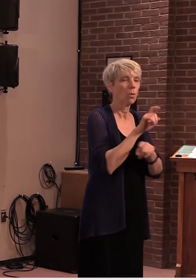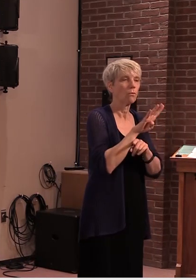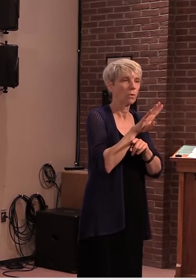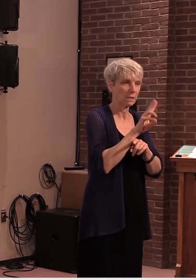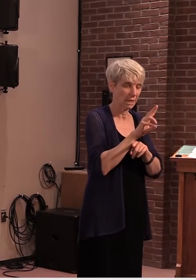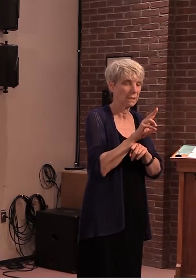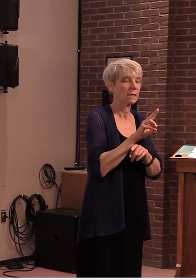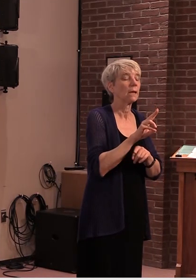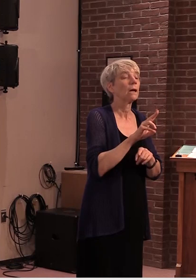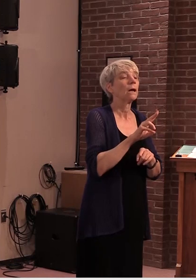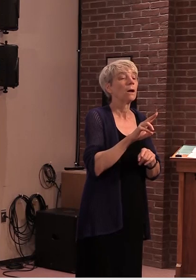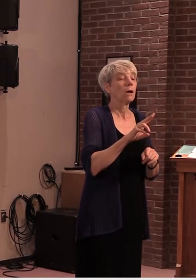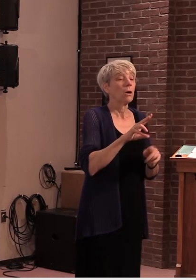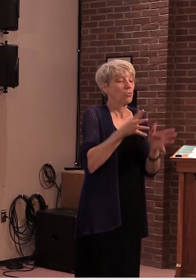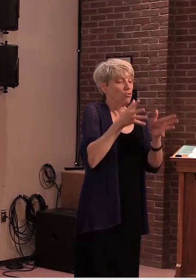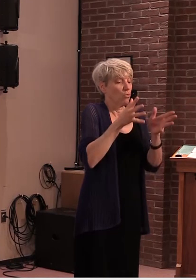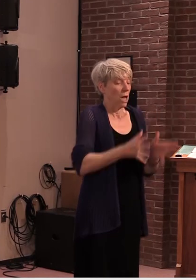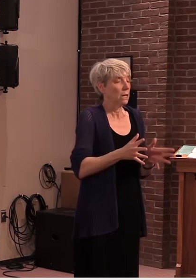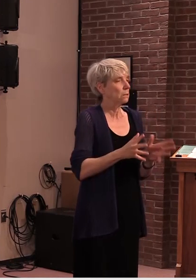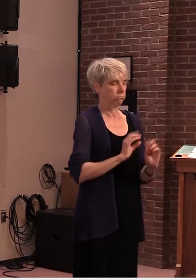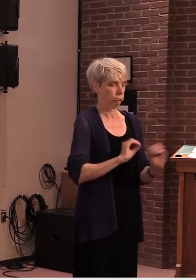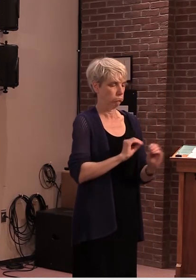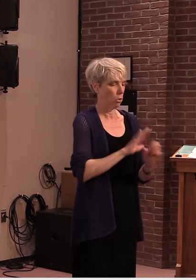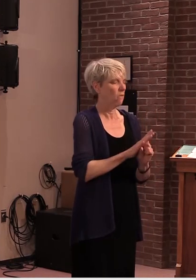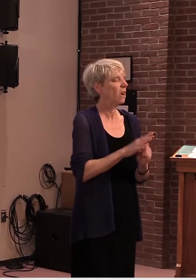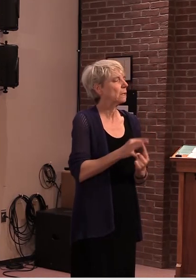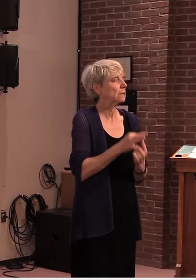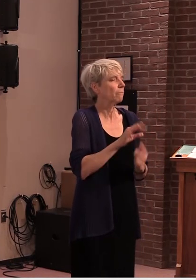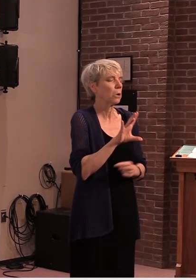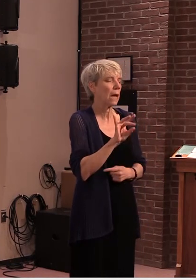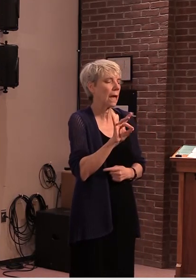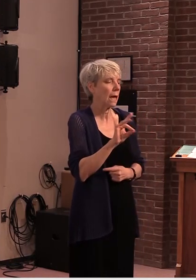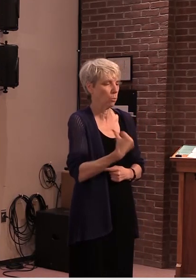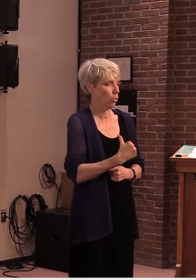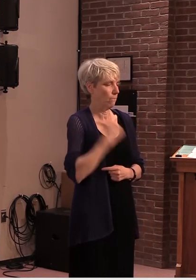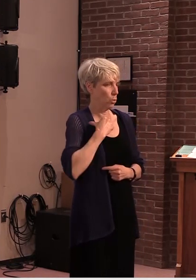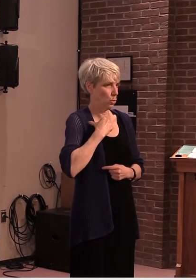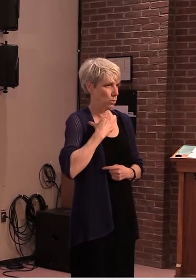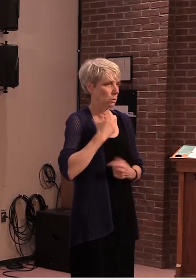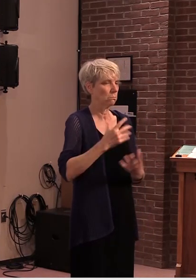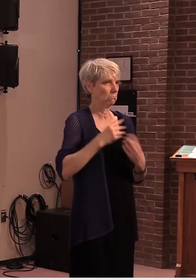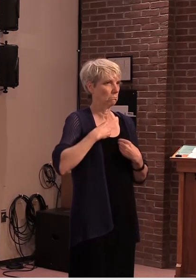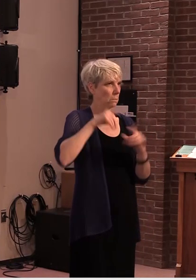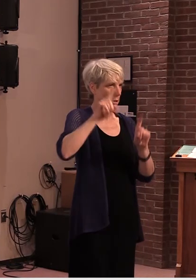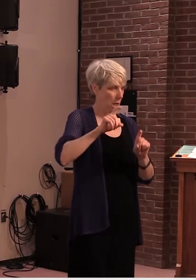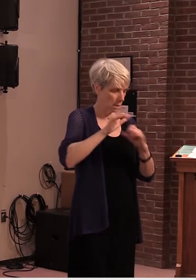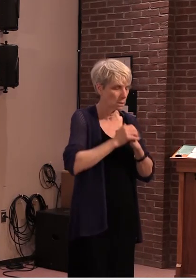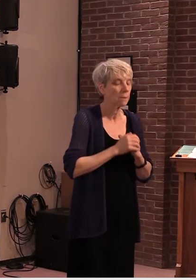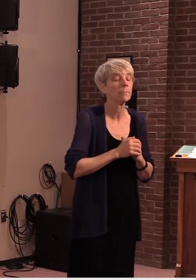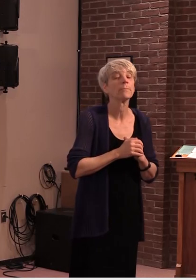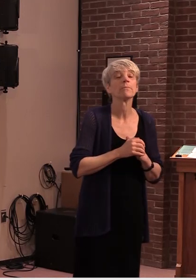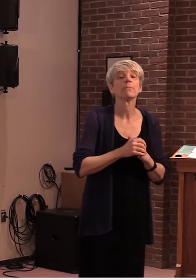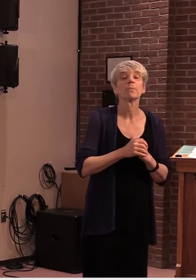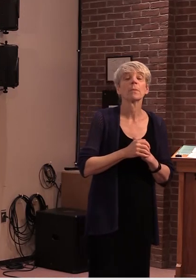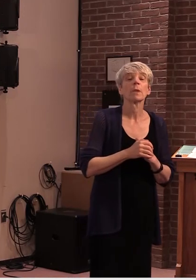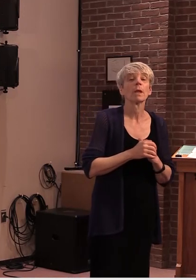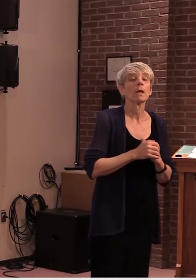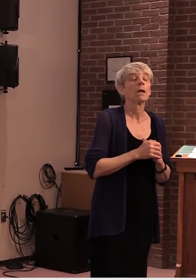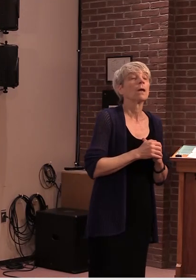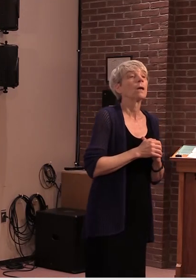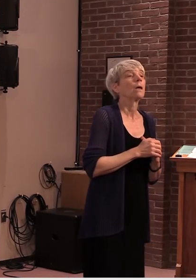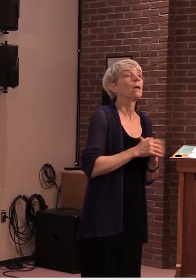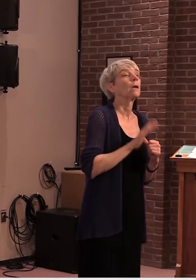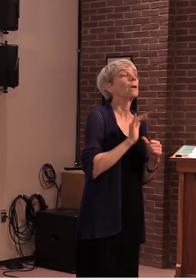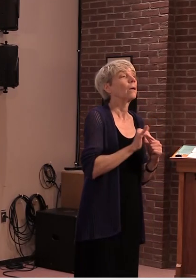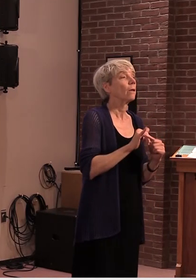refused testing as a reminder of the timeline of events that led up to the discovery of the outbreak